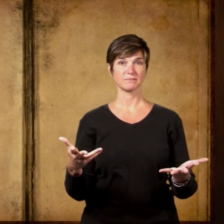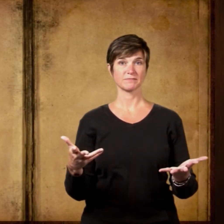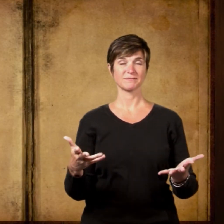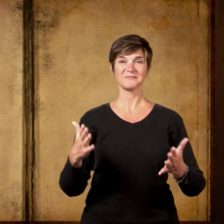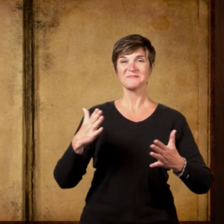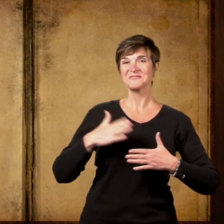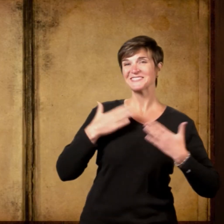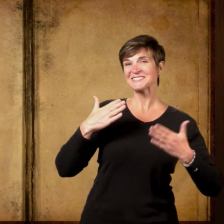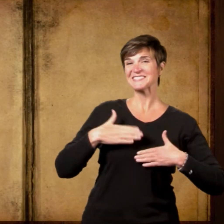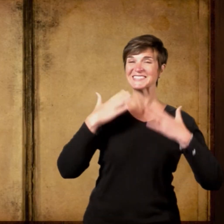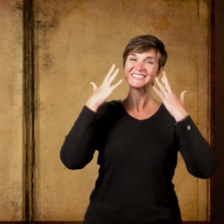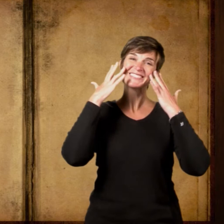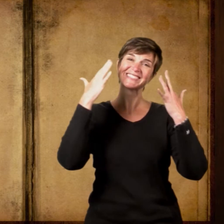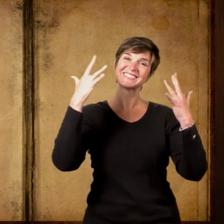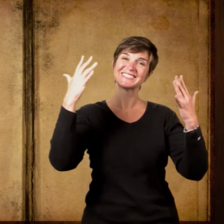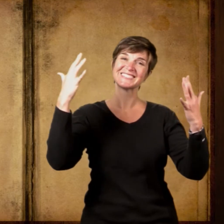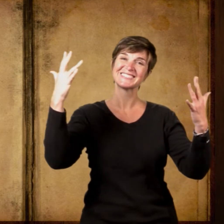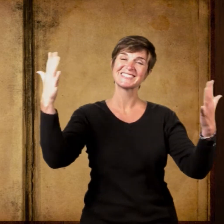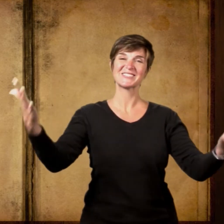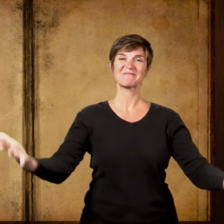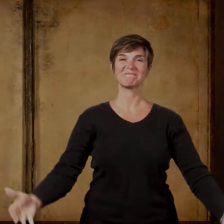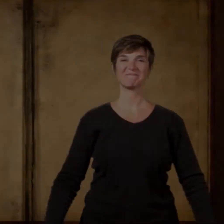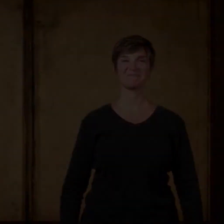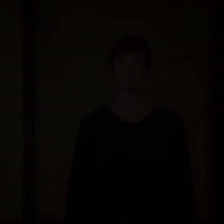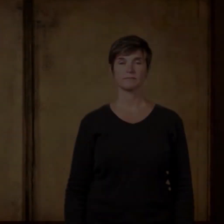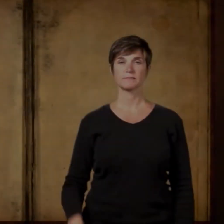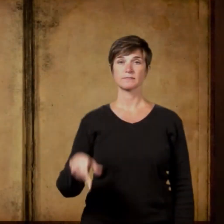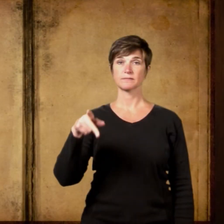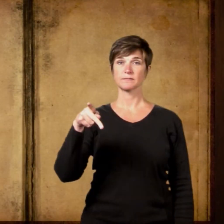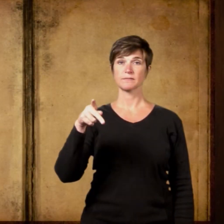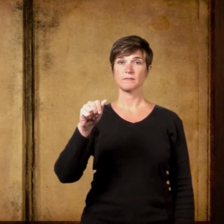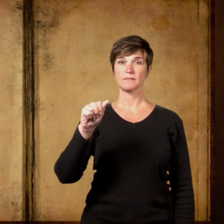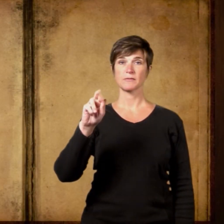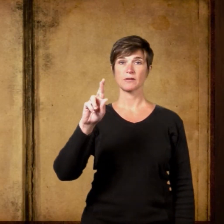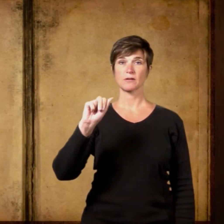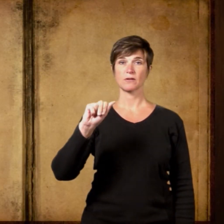Happy Friendly Paraphernalia Paraphernalia